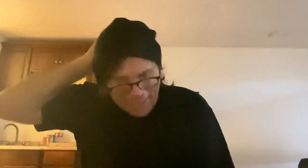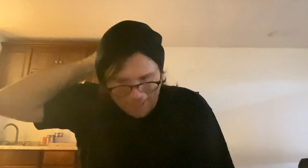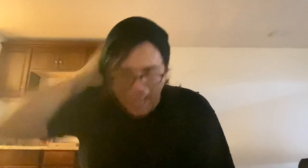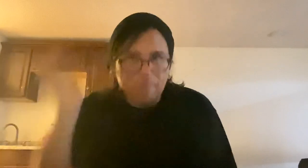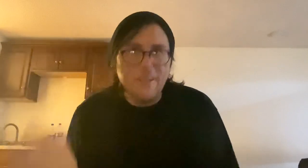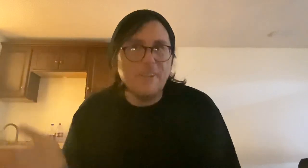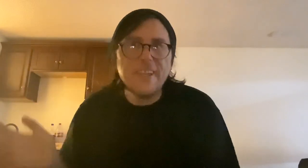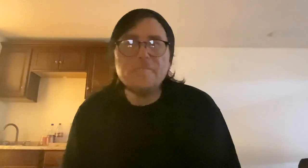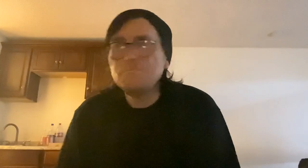going to happen, really.